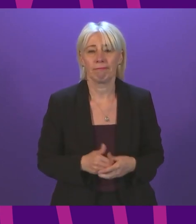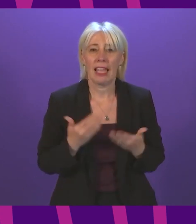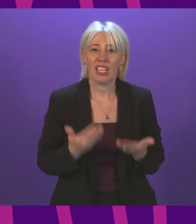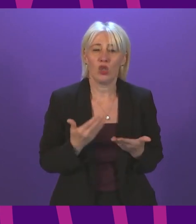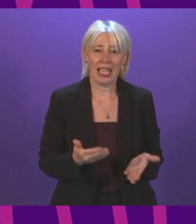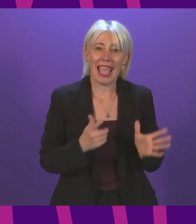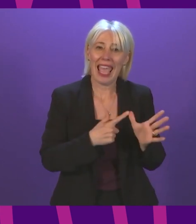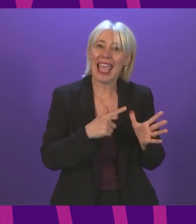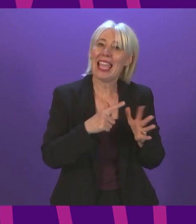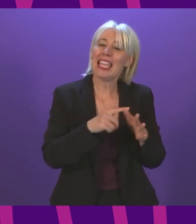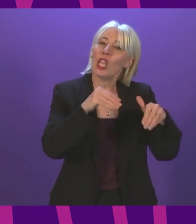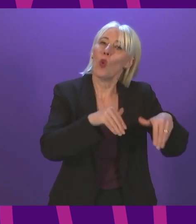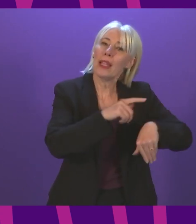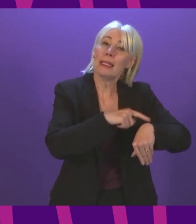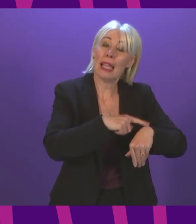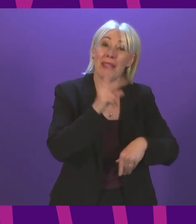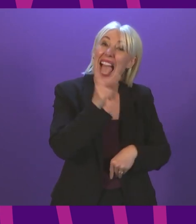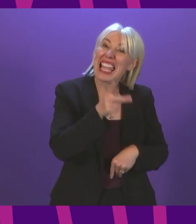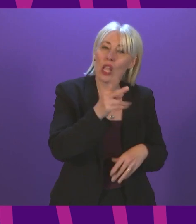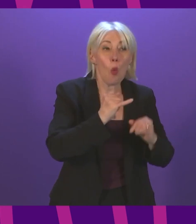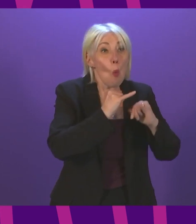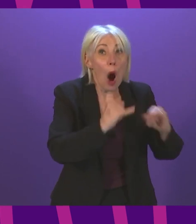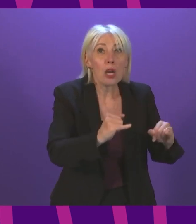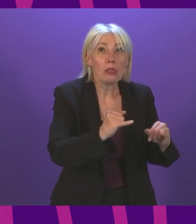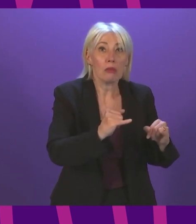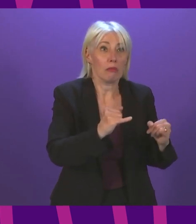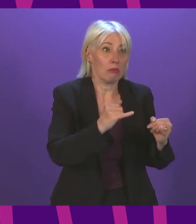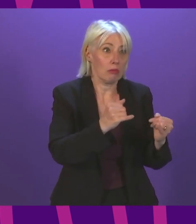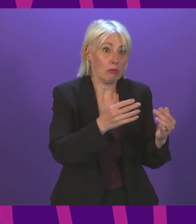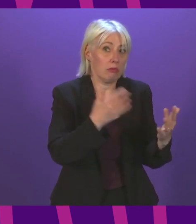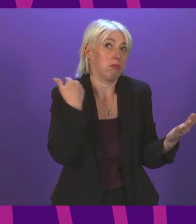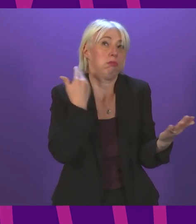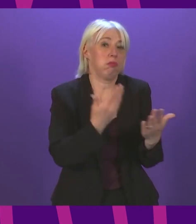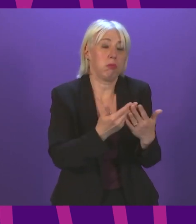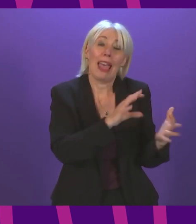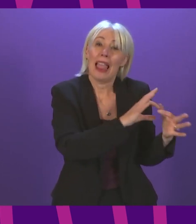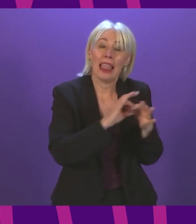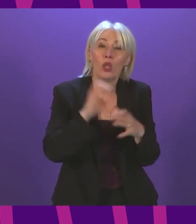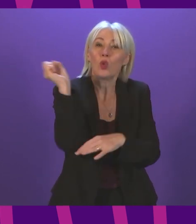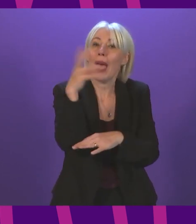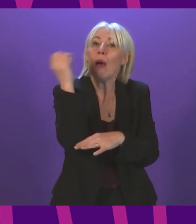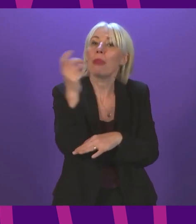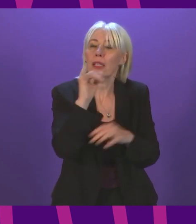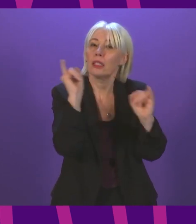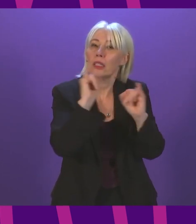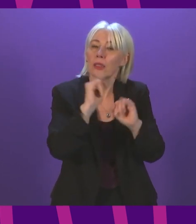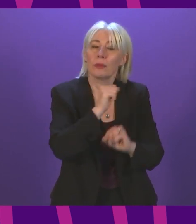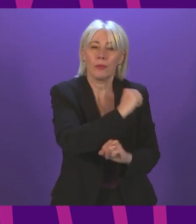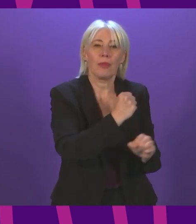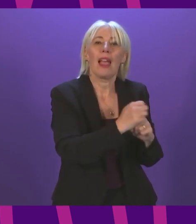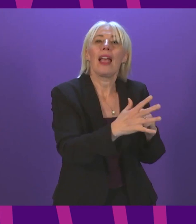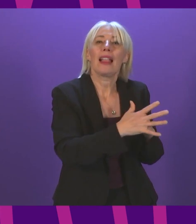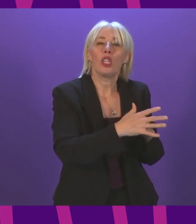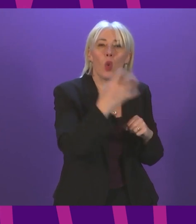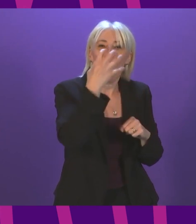A&E waiting times are, again, their worst on record and this is linked to the ambulance crisis. In Glasgow, at the flagship Queen